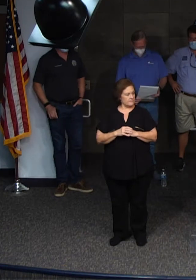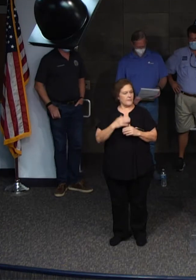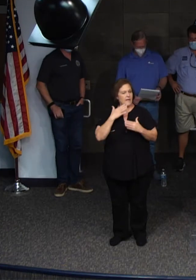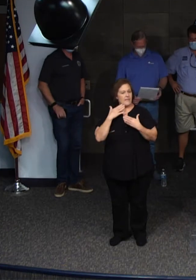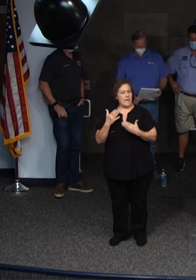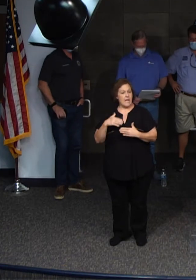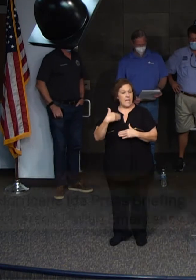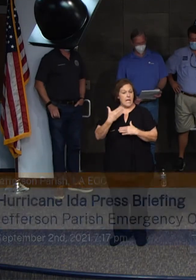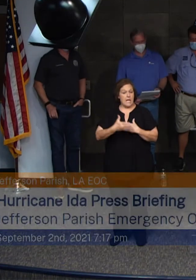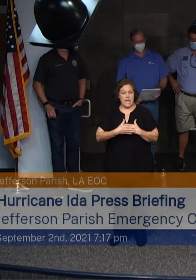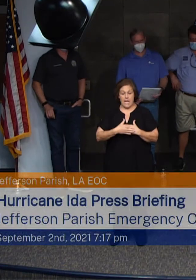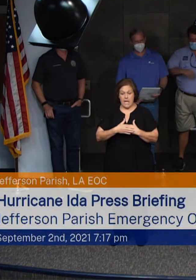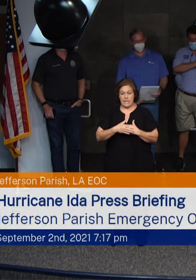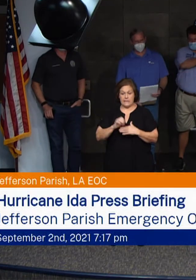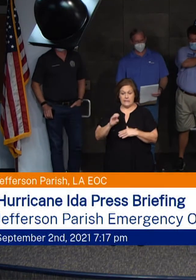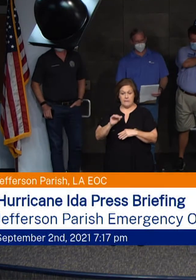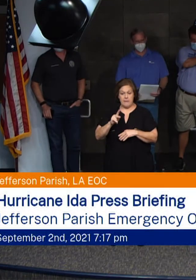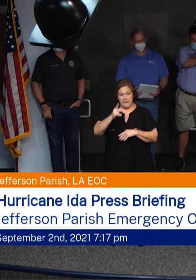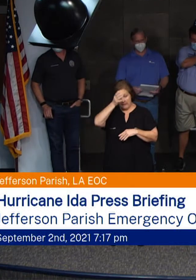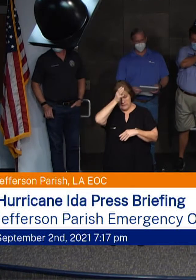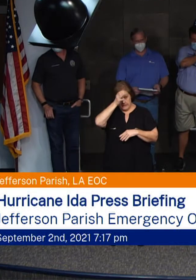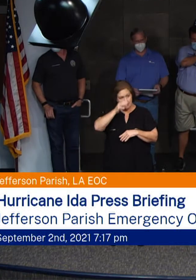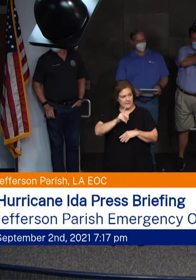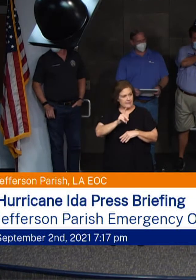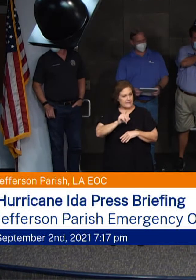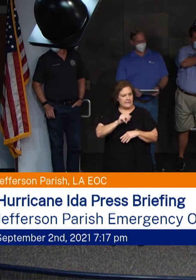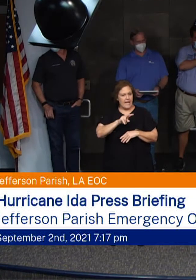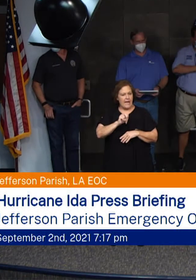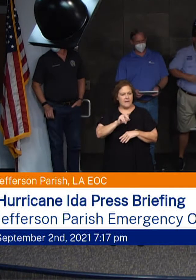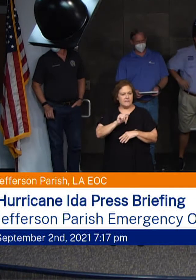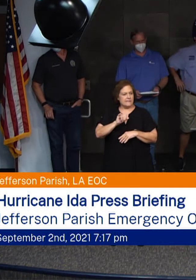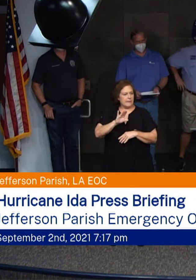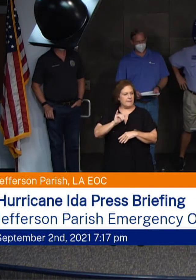Thank you. Next, we're going to have our East Bank Fire Chief, Chief Dave Tibbetts.